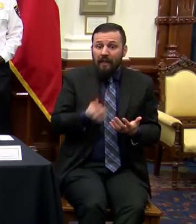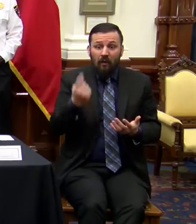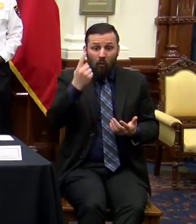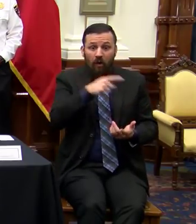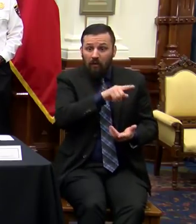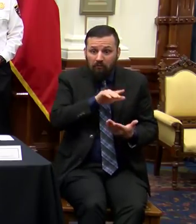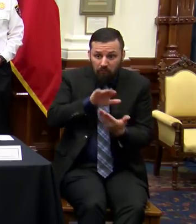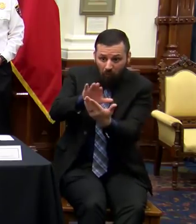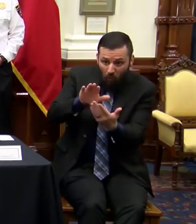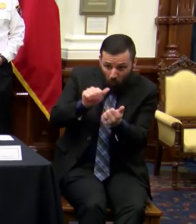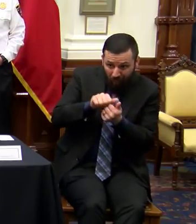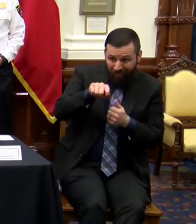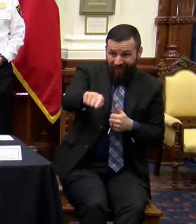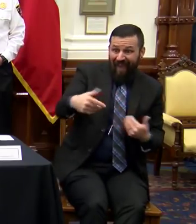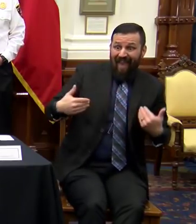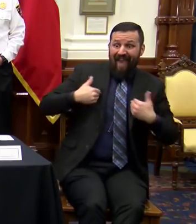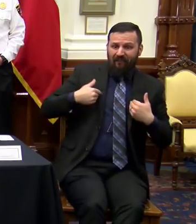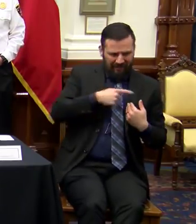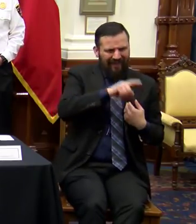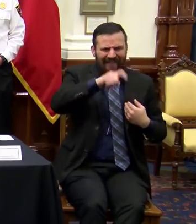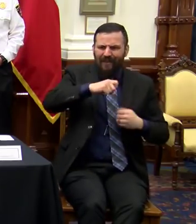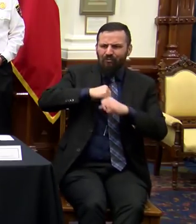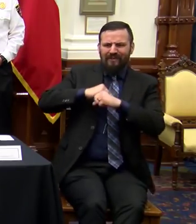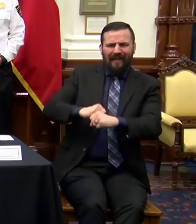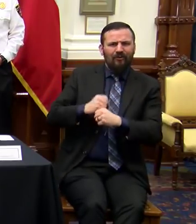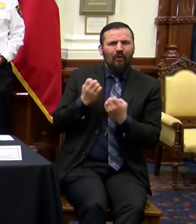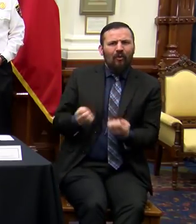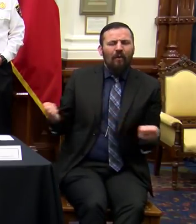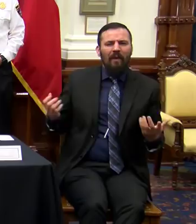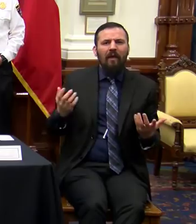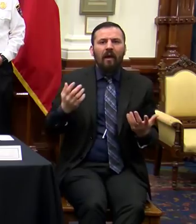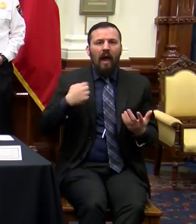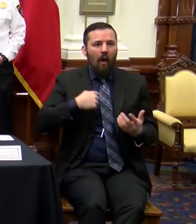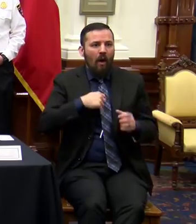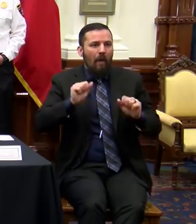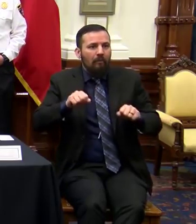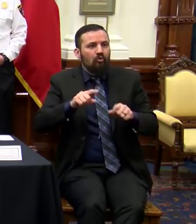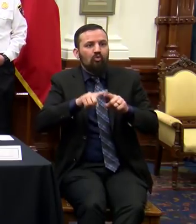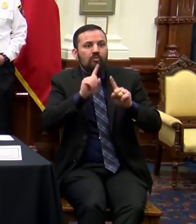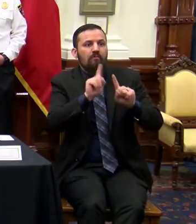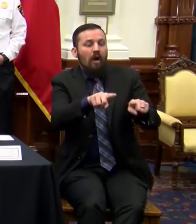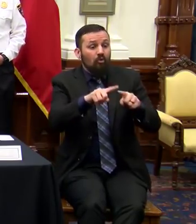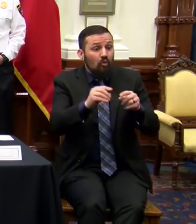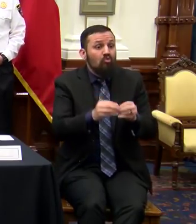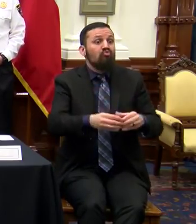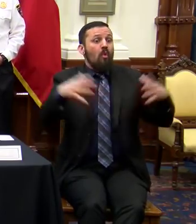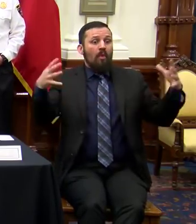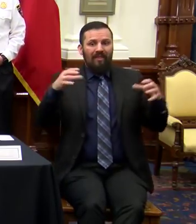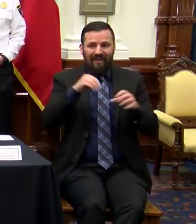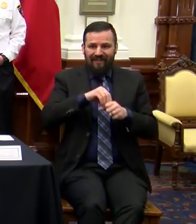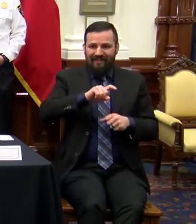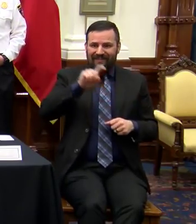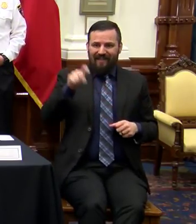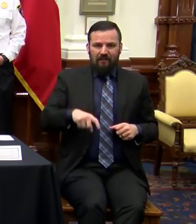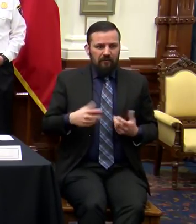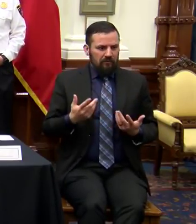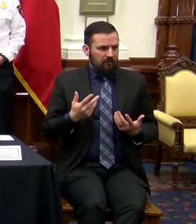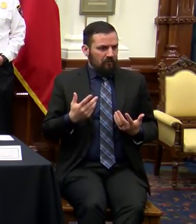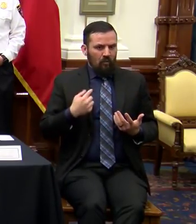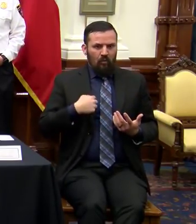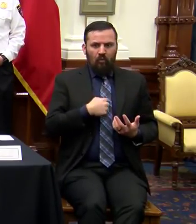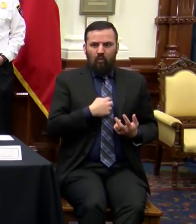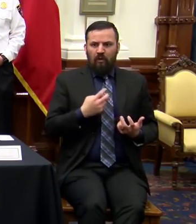need that equipment. Our capability of responding to the growth of COVID-19 in the state of Texas is going to be limited